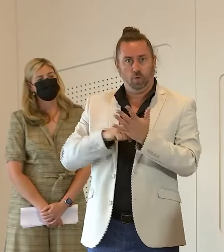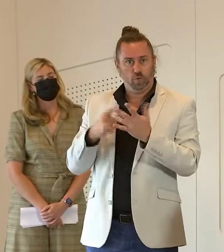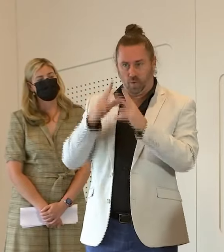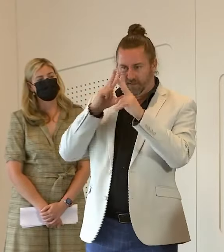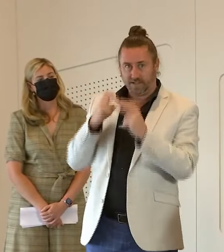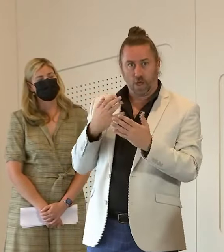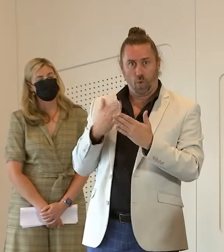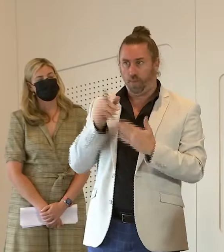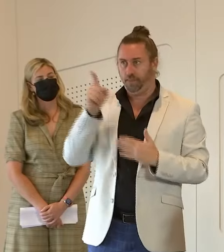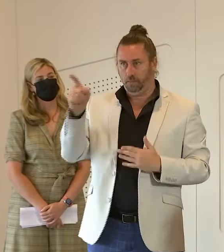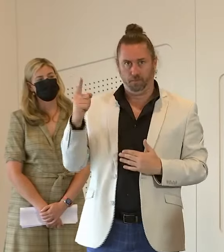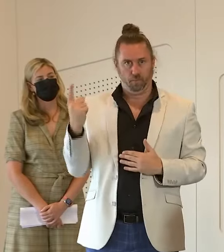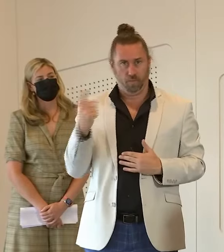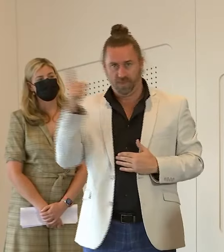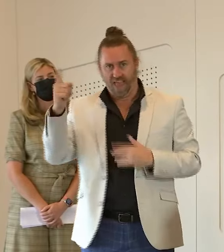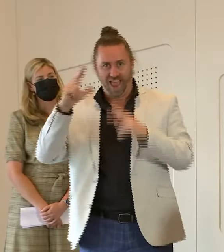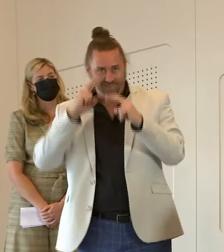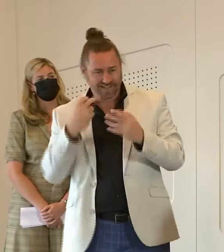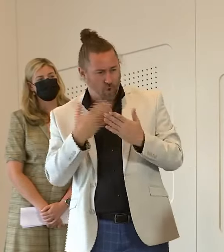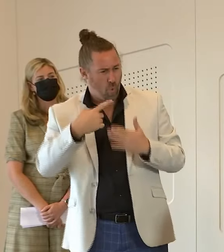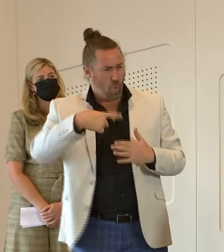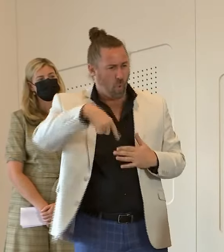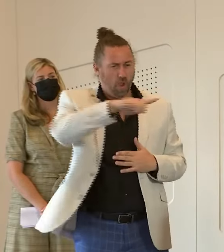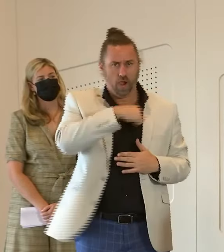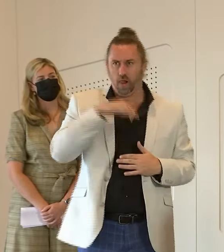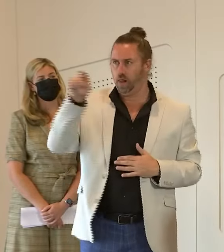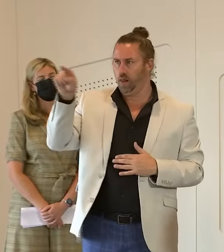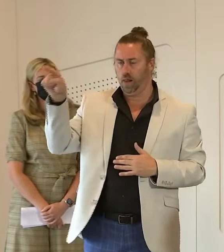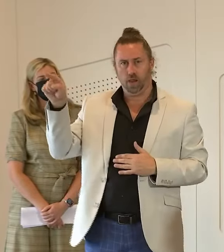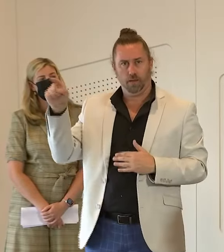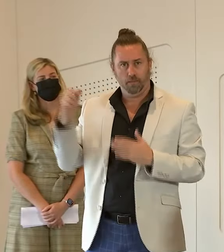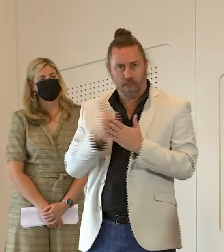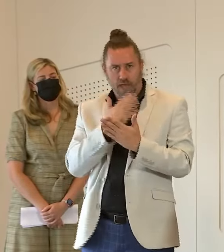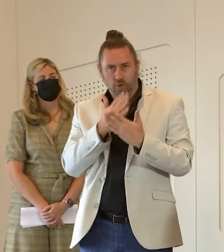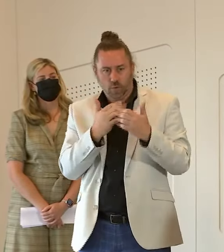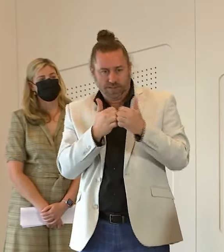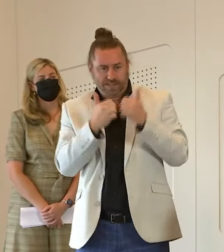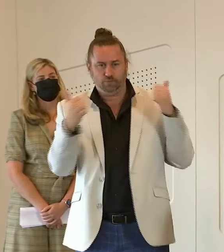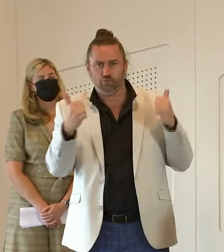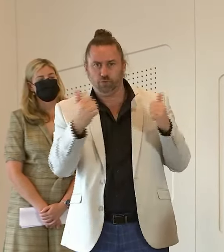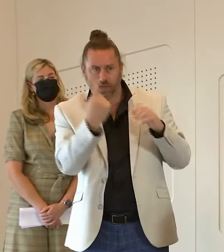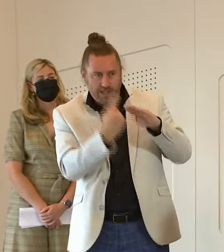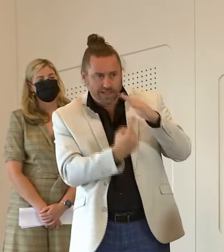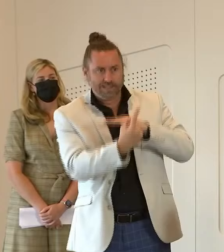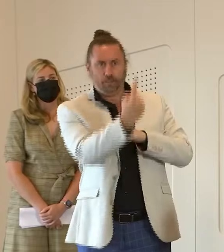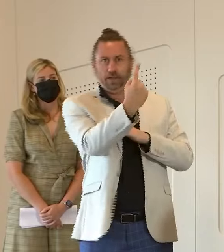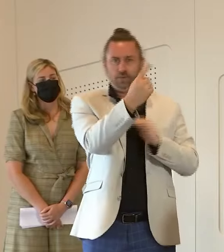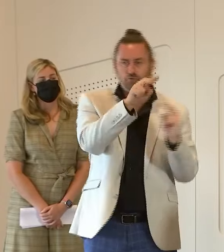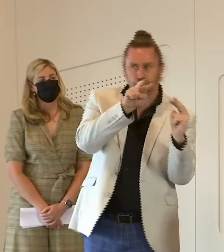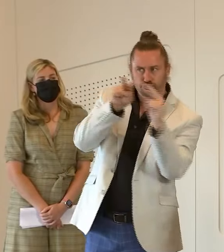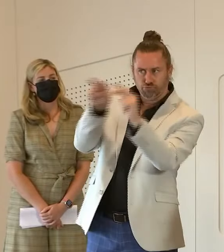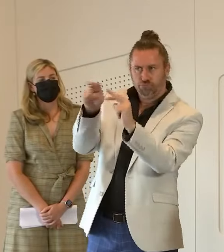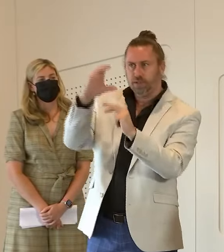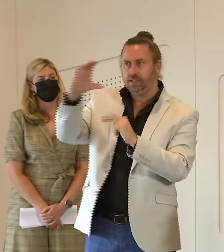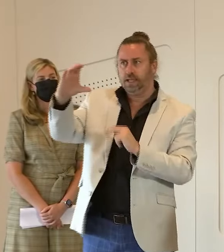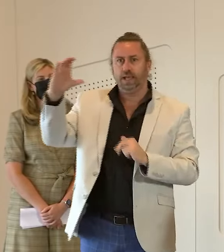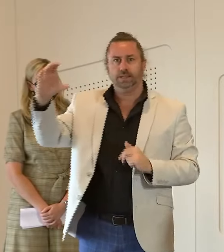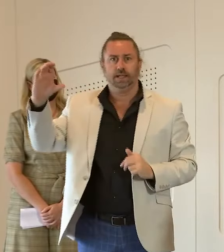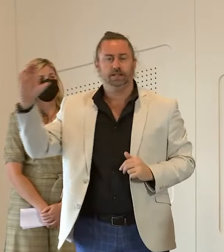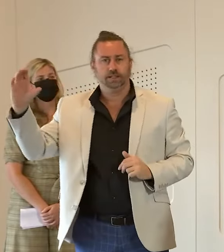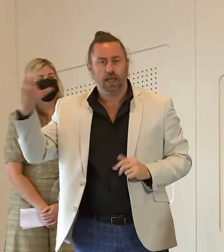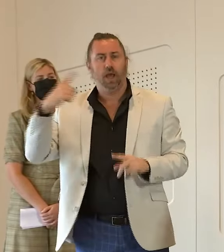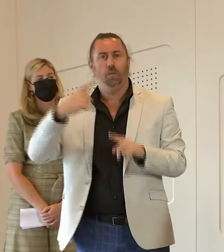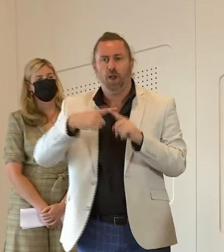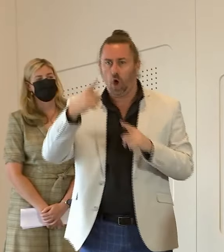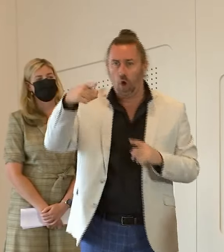how can we ensure its independence how can we ensure that following the commission of inquiry the people of queensland